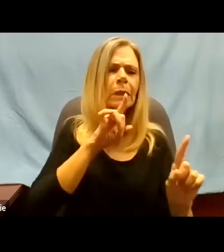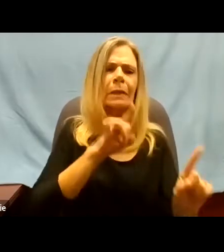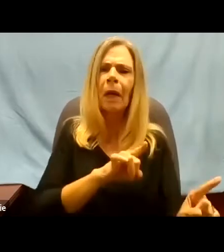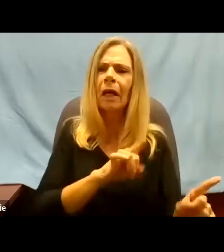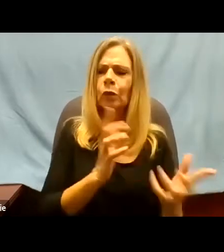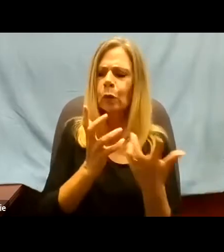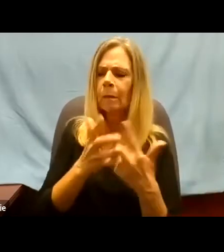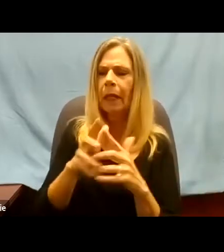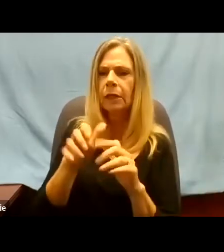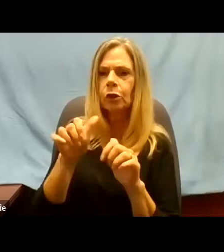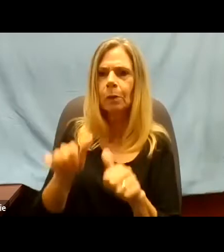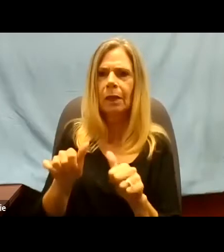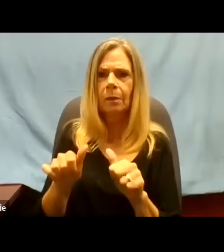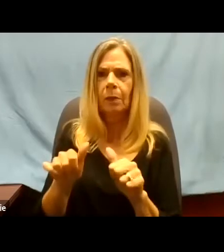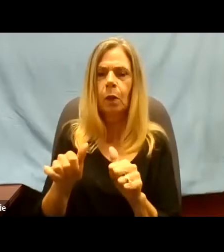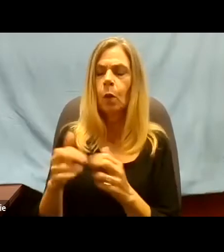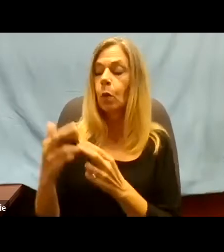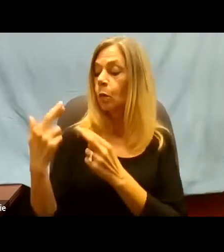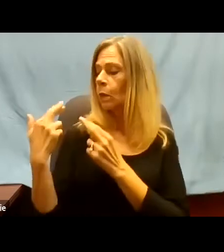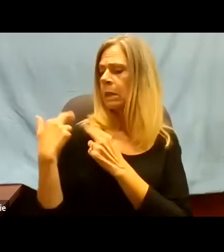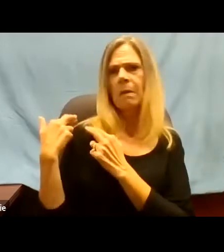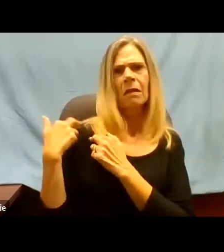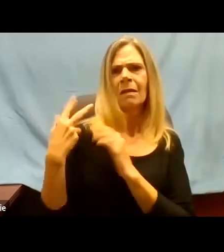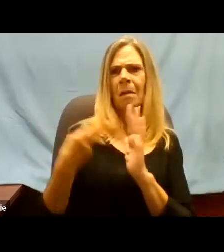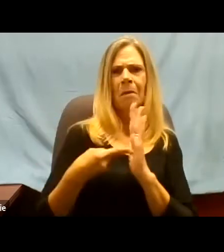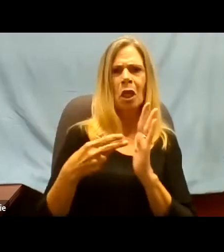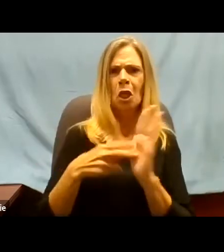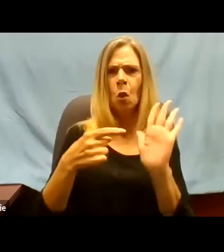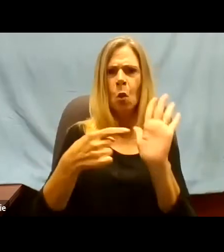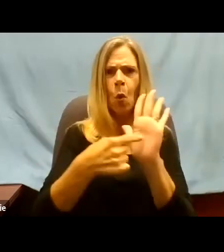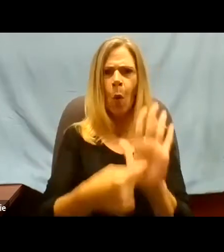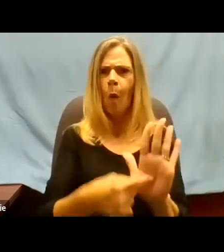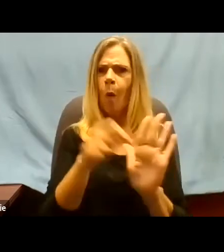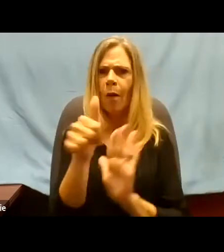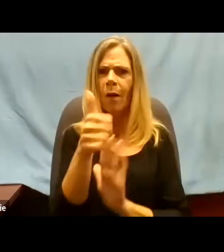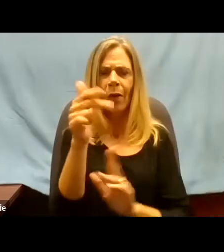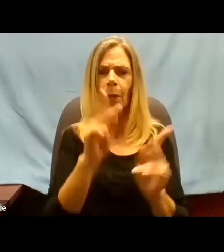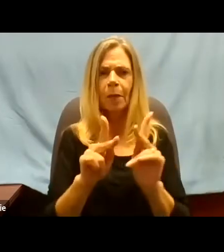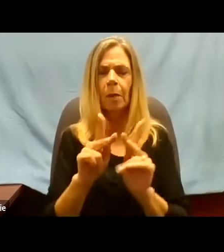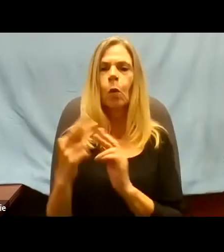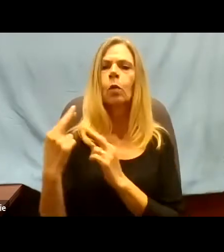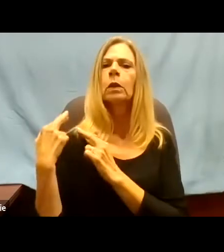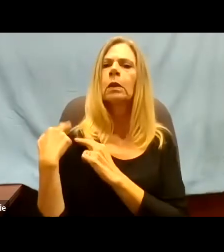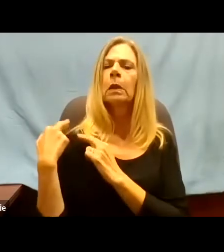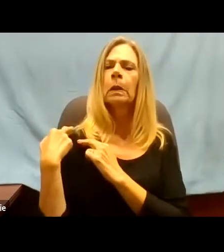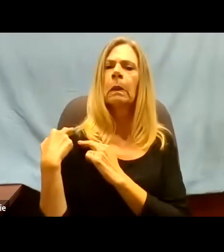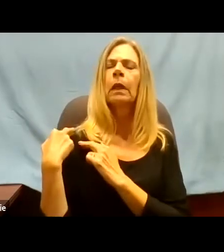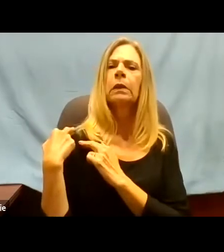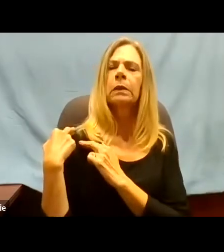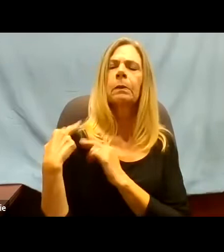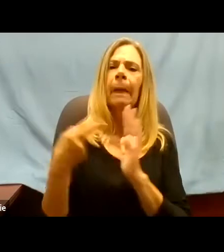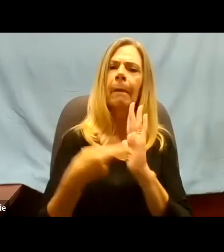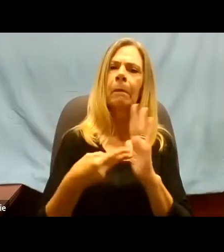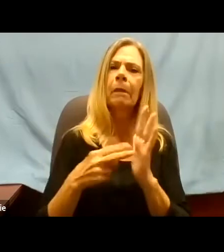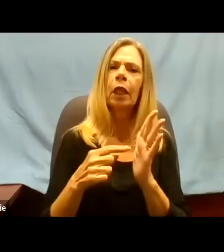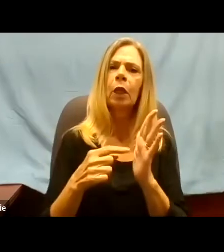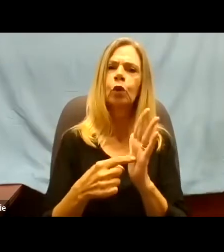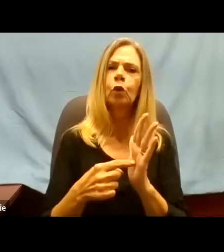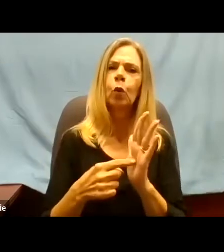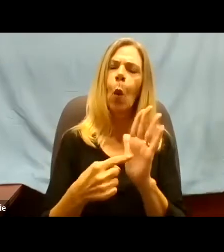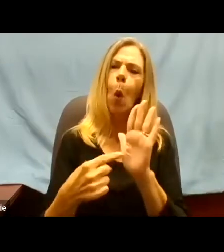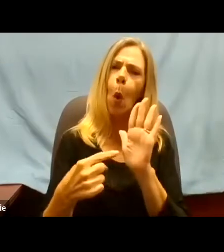is not what you owe to others. It's what you owe to yourself. He said, do we have the ability